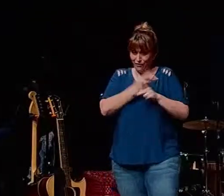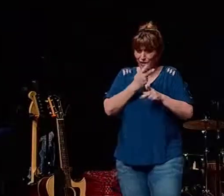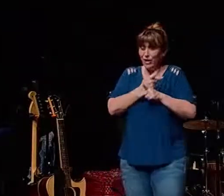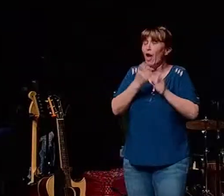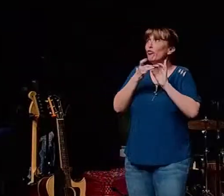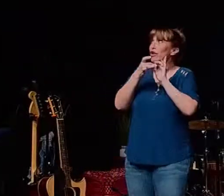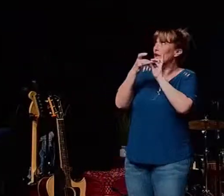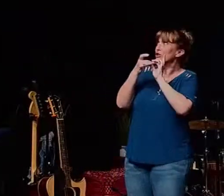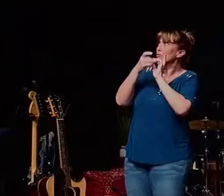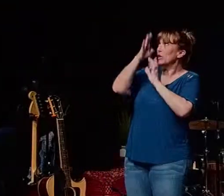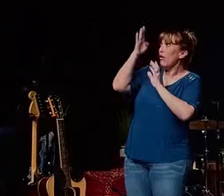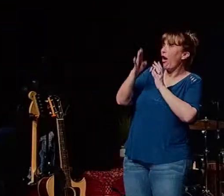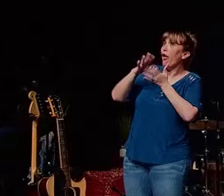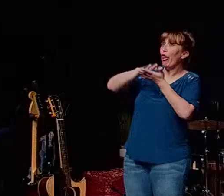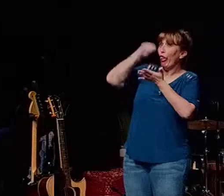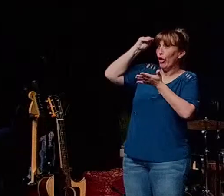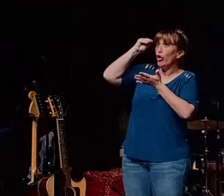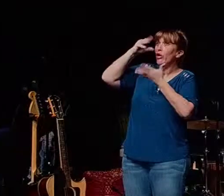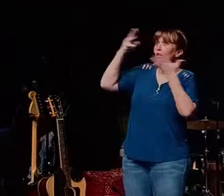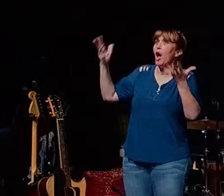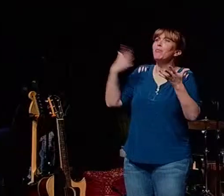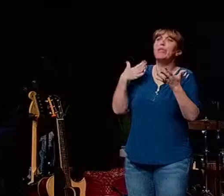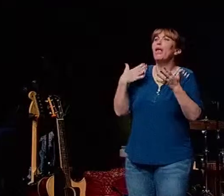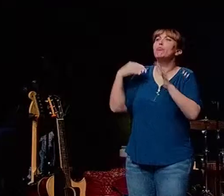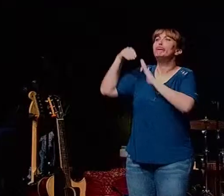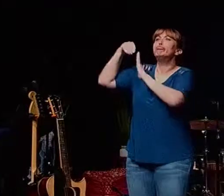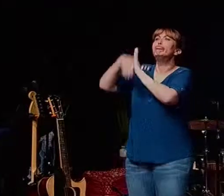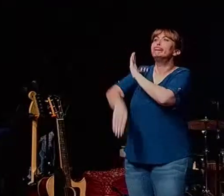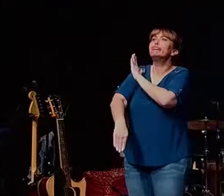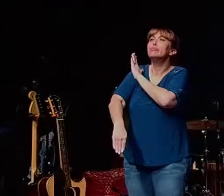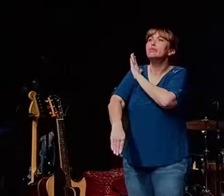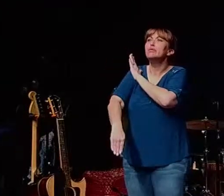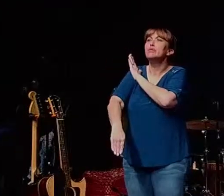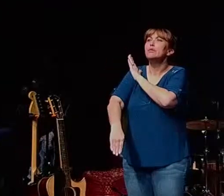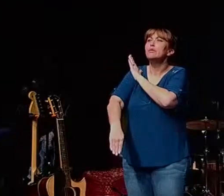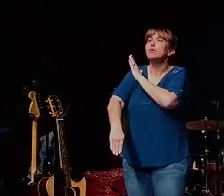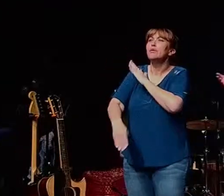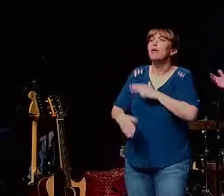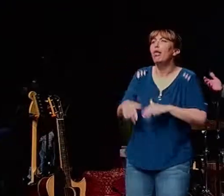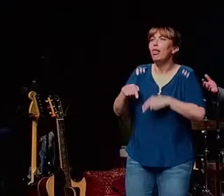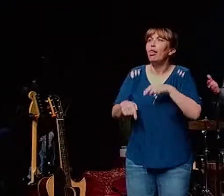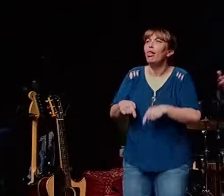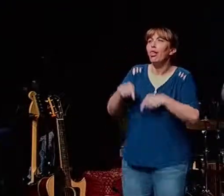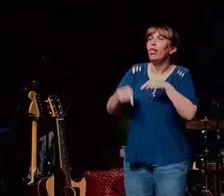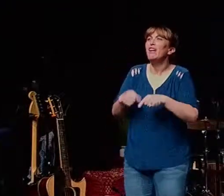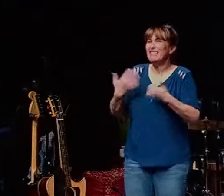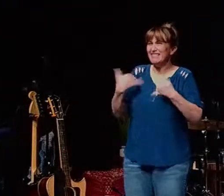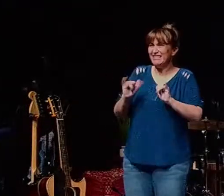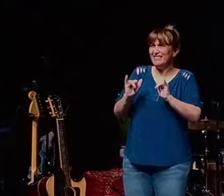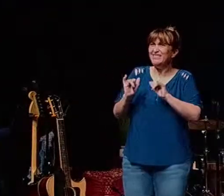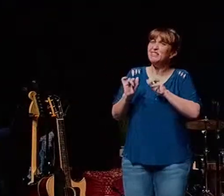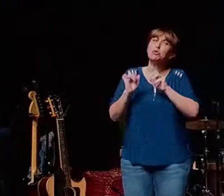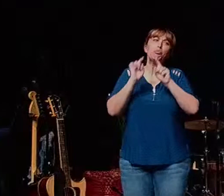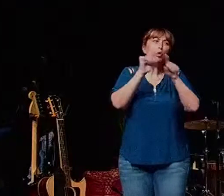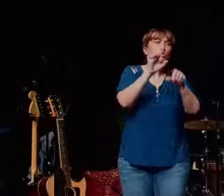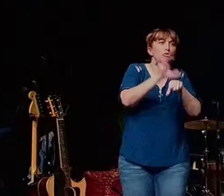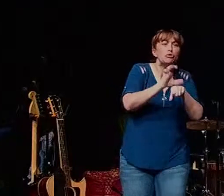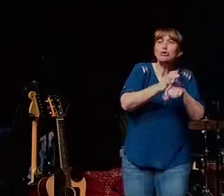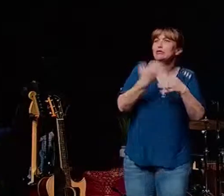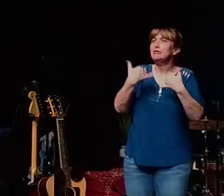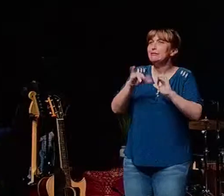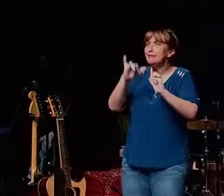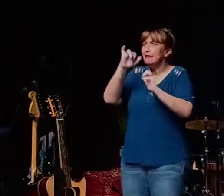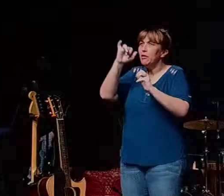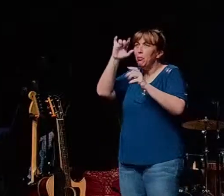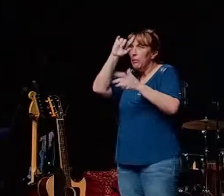it learned some stuff and then things went south so you have a limp you're still on the journey but it sort of hurts